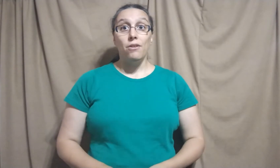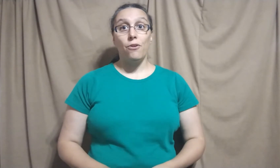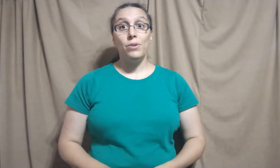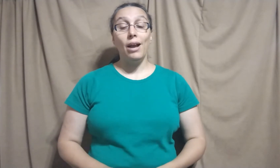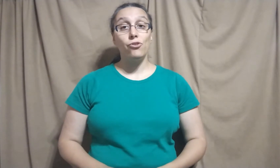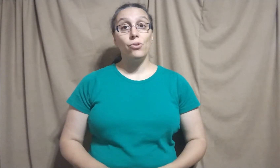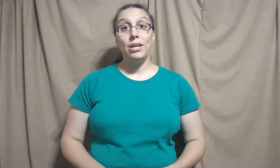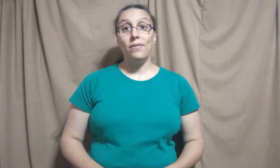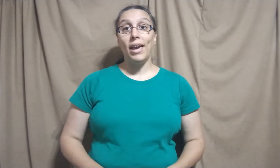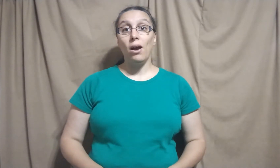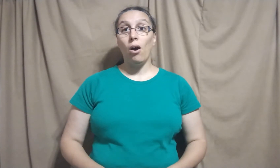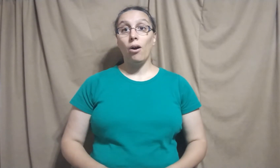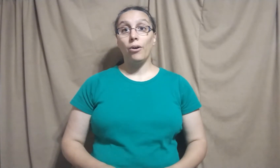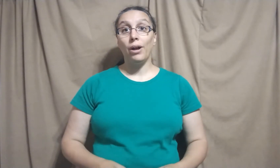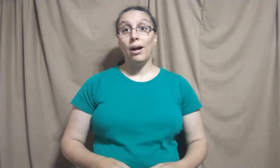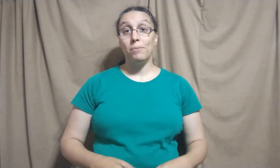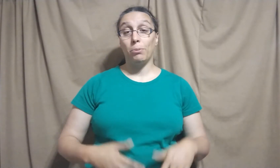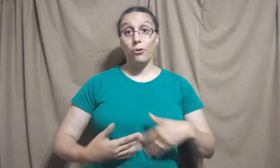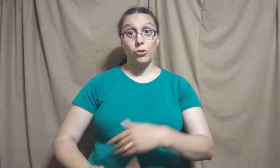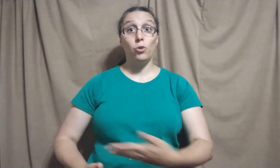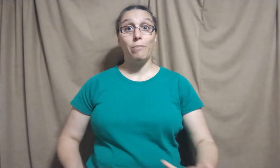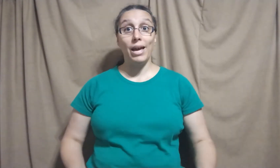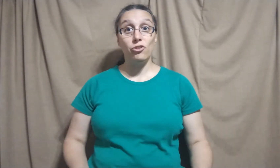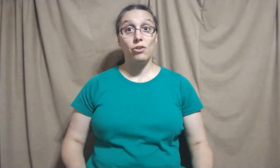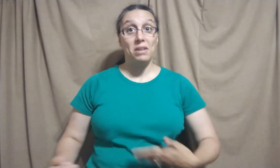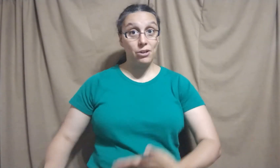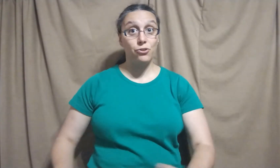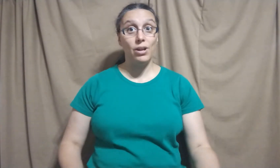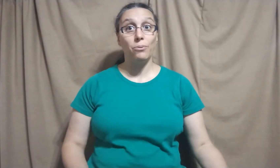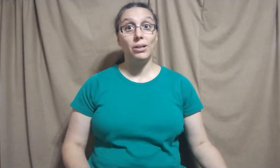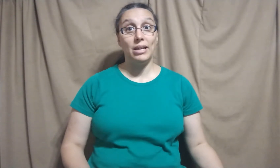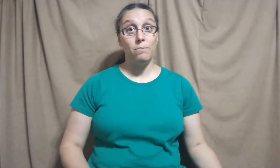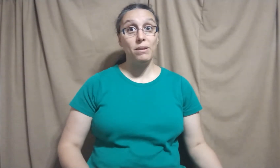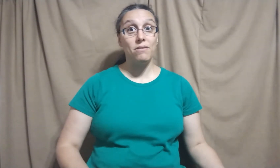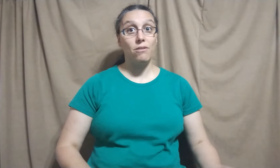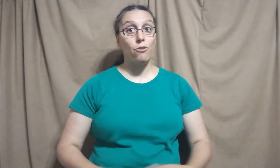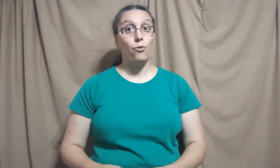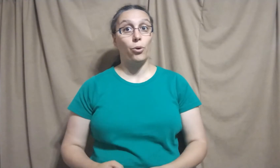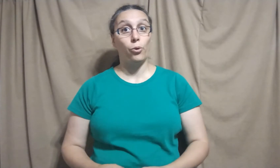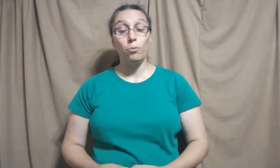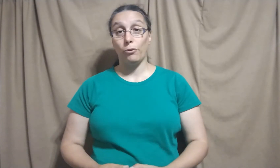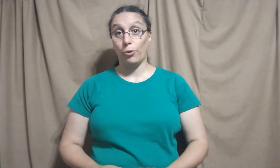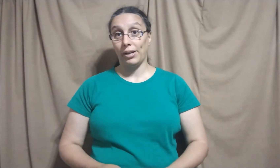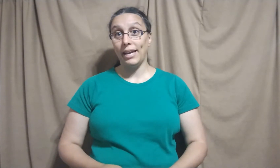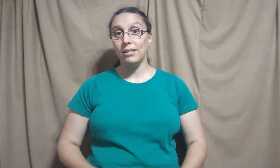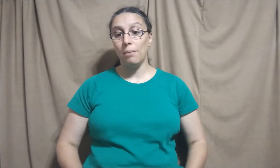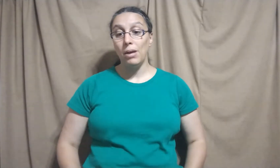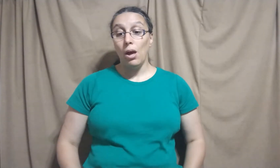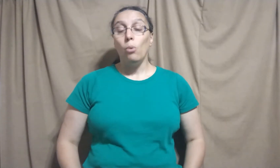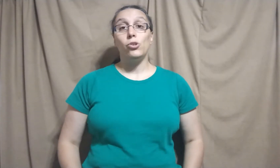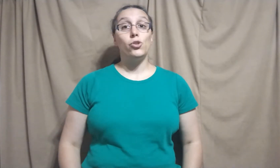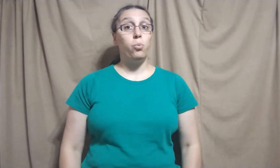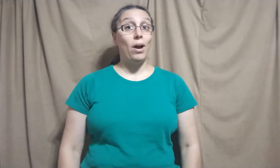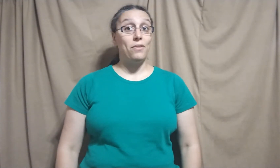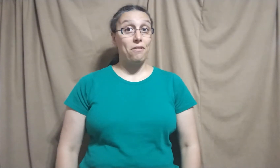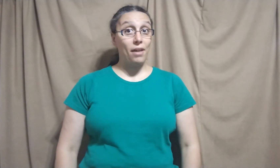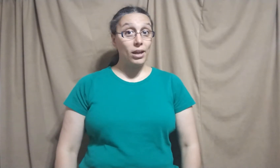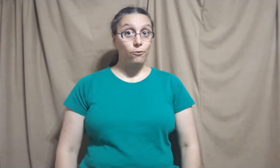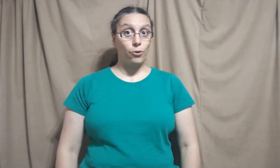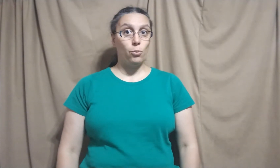So naturally, they are the person who manages internet-related businesses for a group or for a kingdom, which is why the sign for the